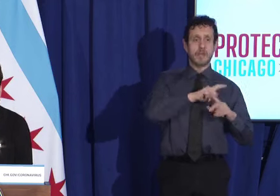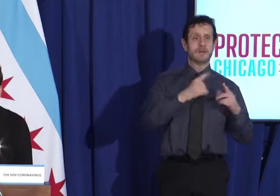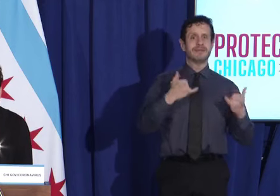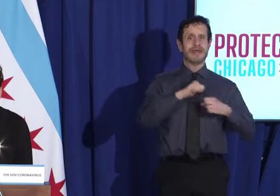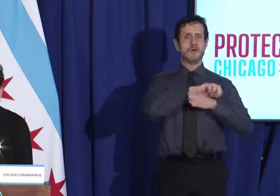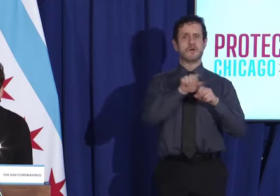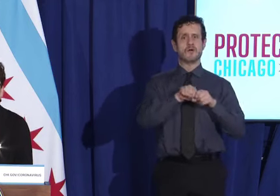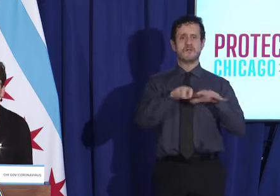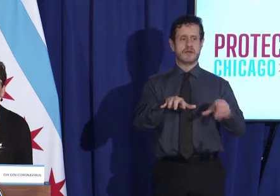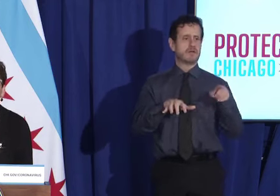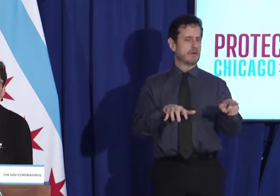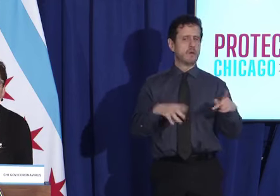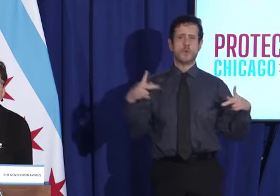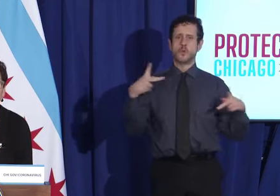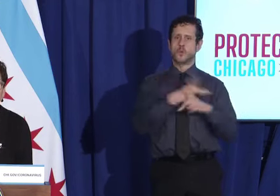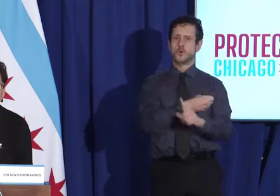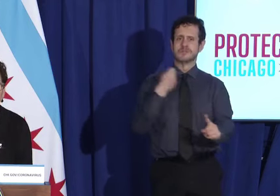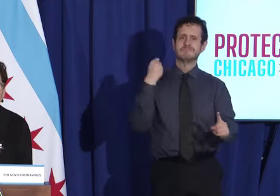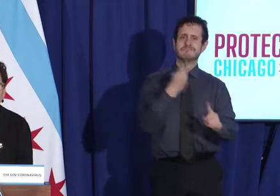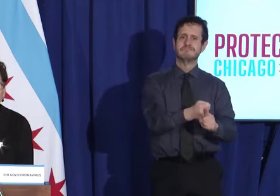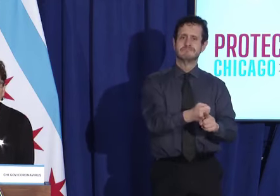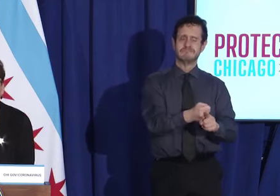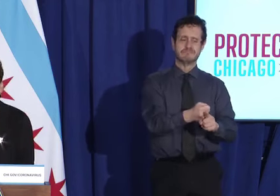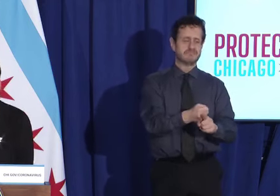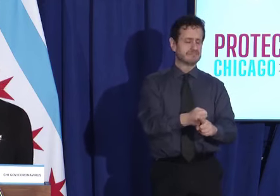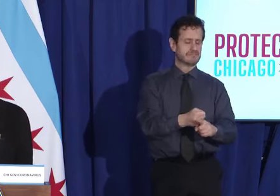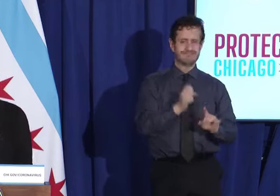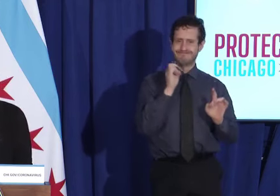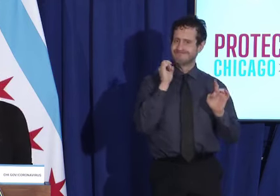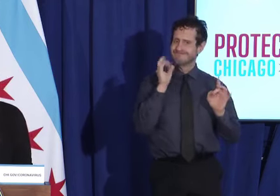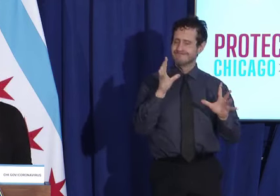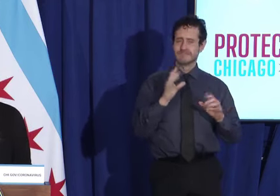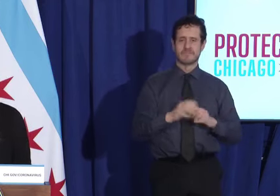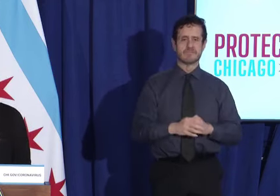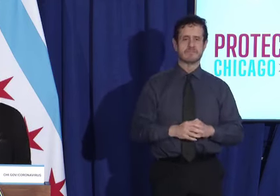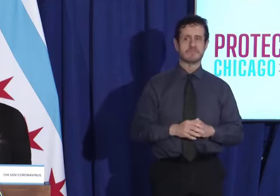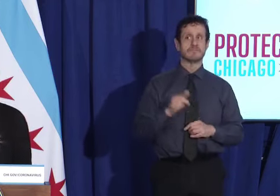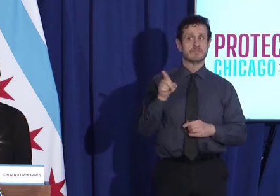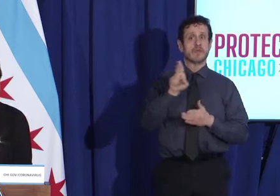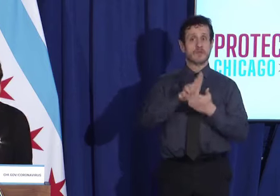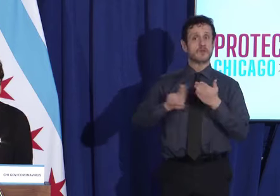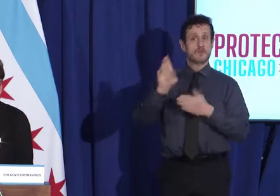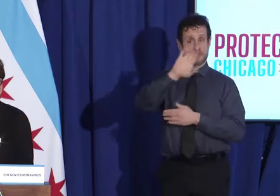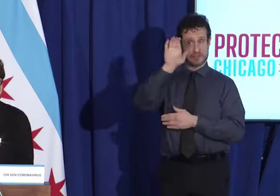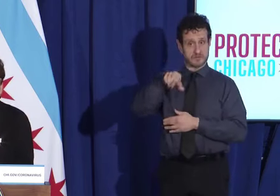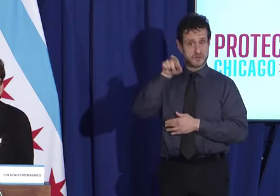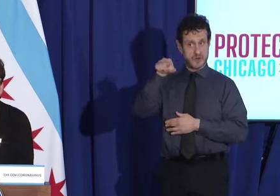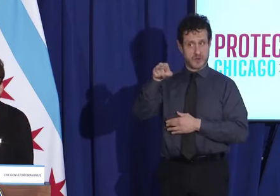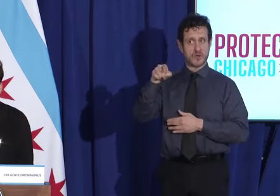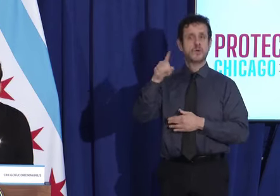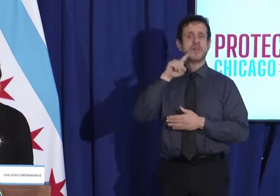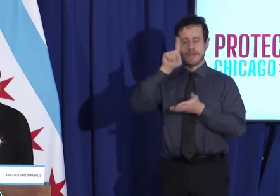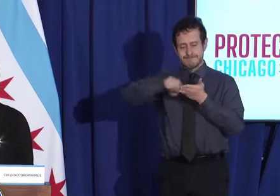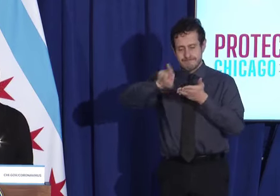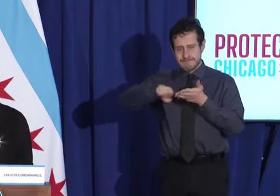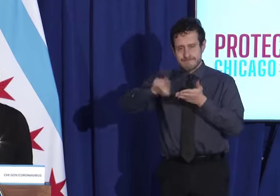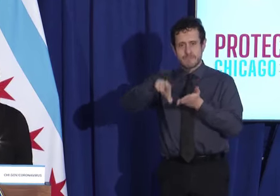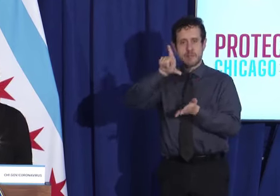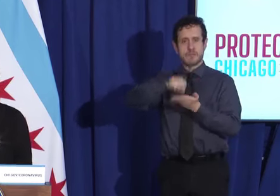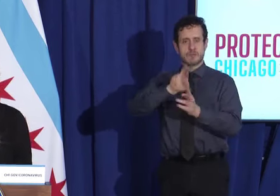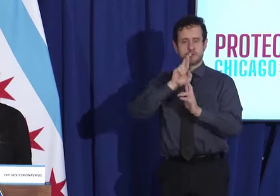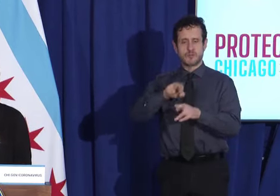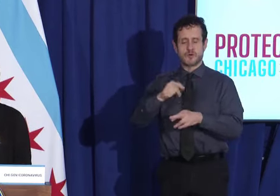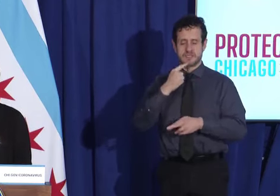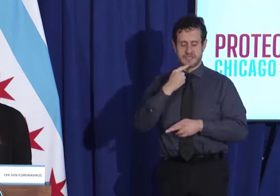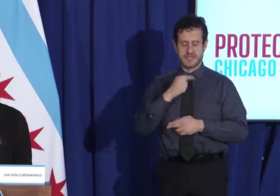extremely hard during the pandemic. The University of Chicago actually published a report that said that two of